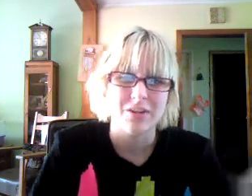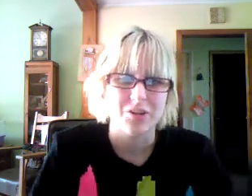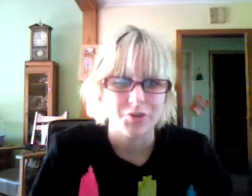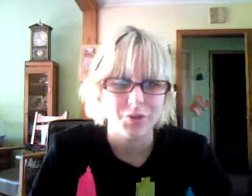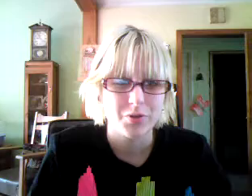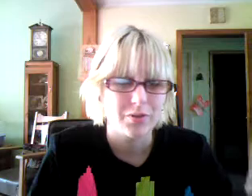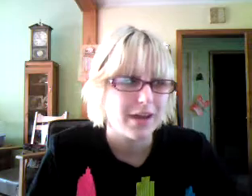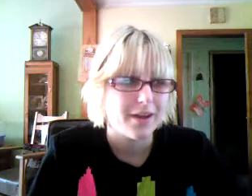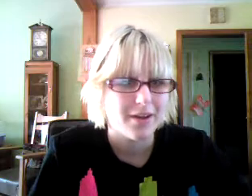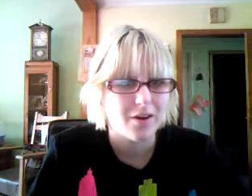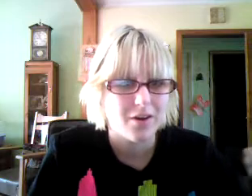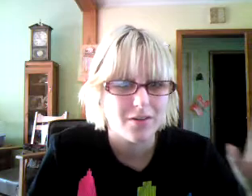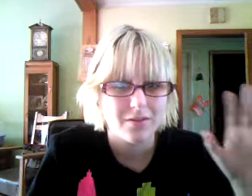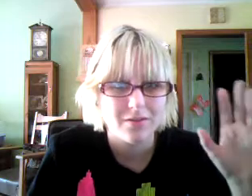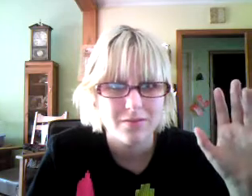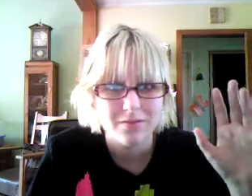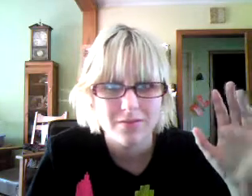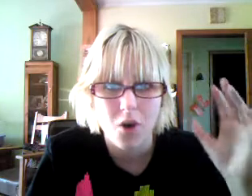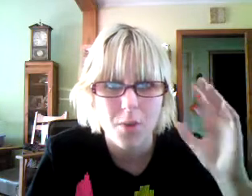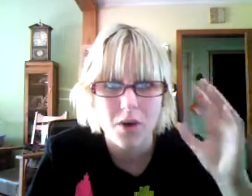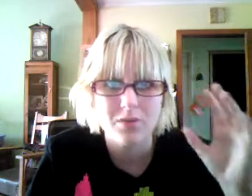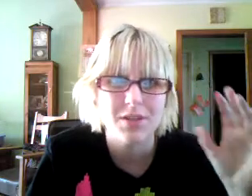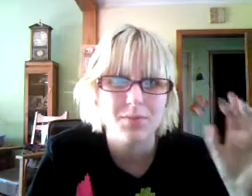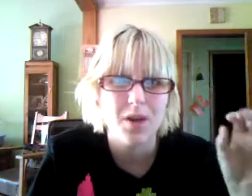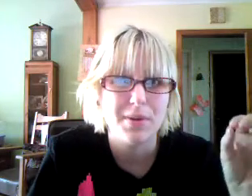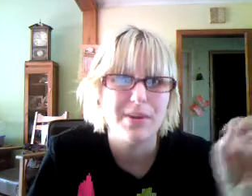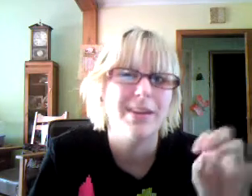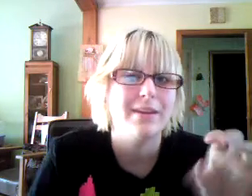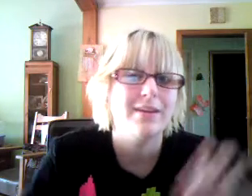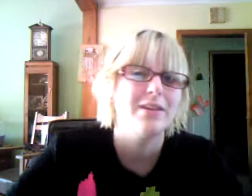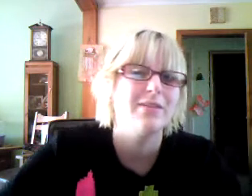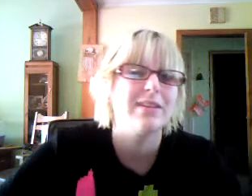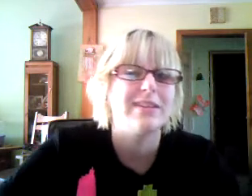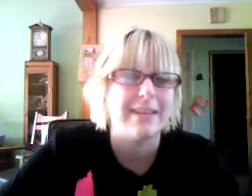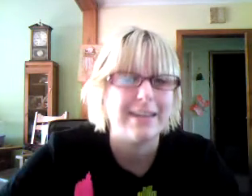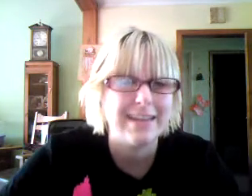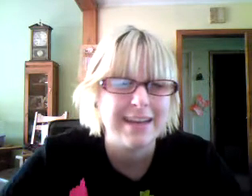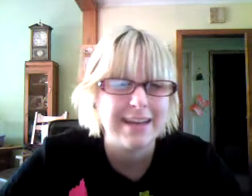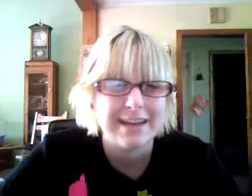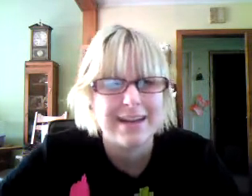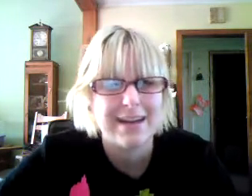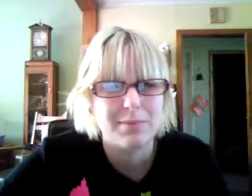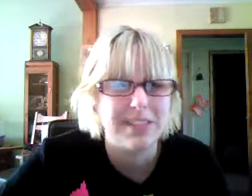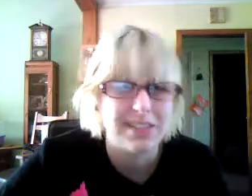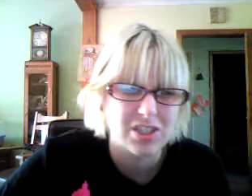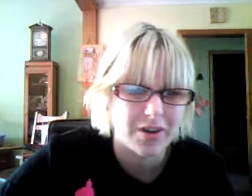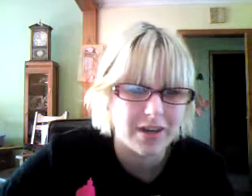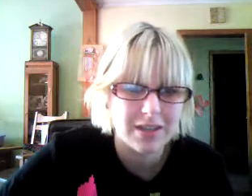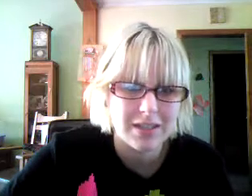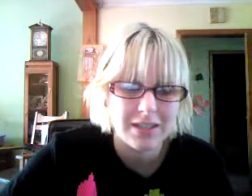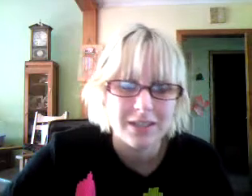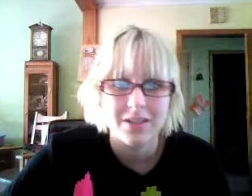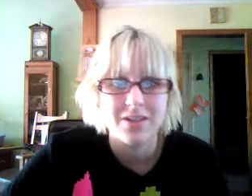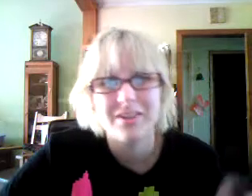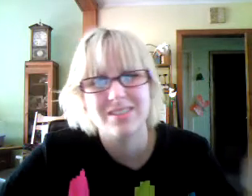the true die-hard homos are probably, like, you know, a little 98, 99% straight. You know, I just,